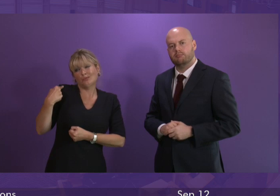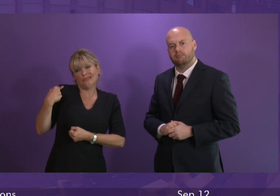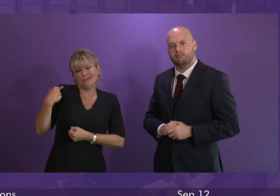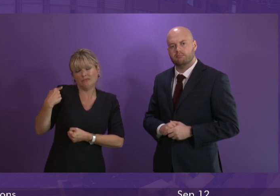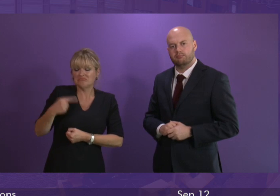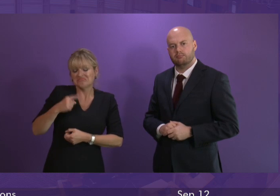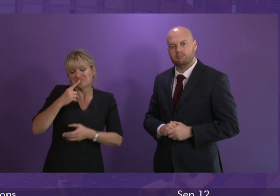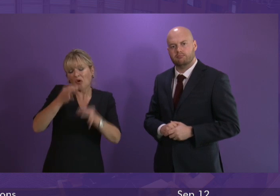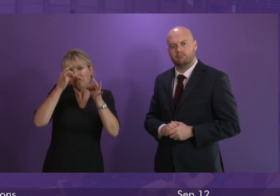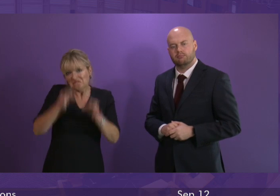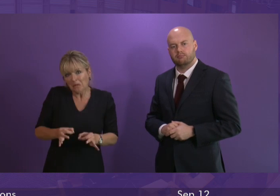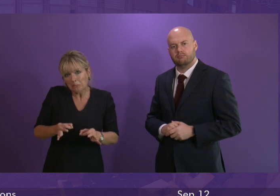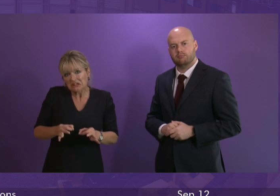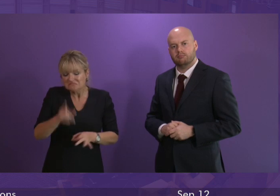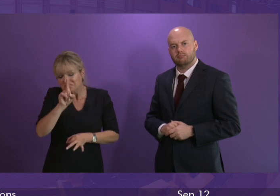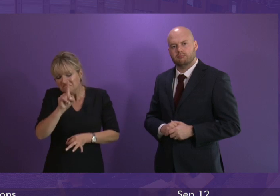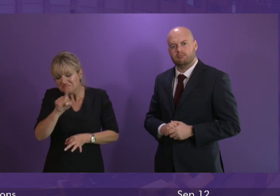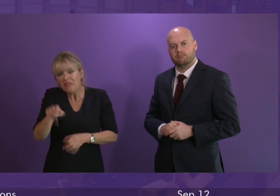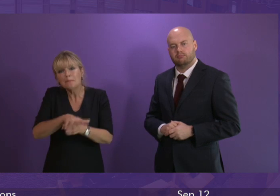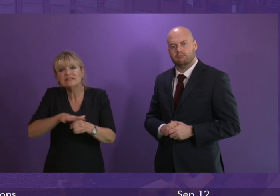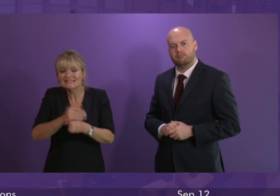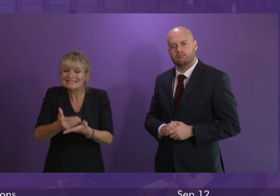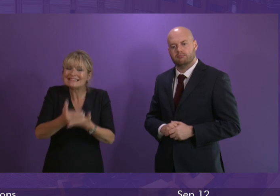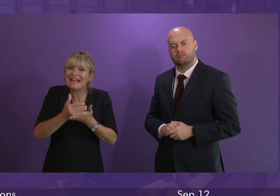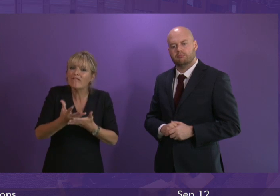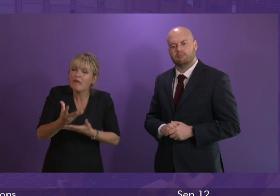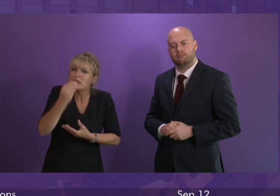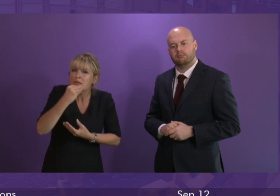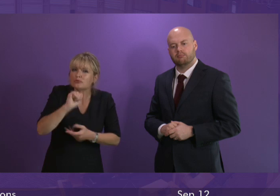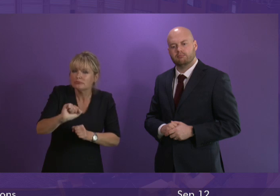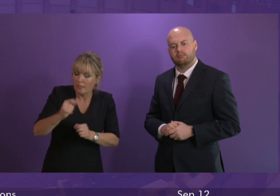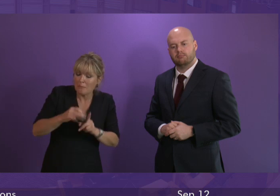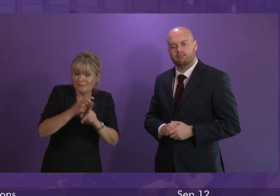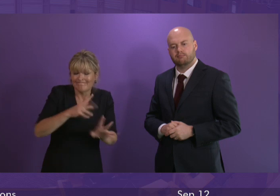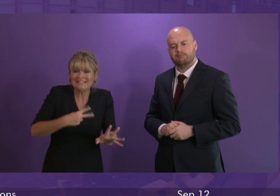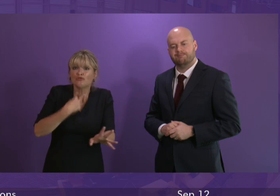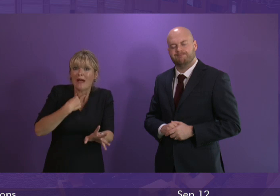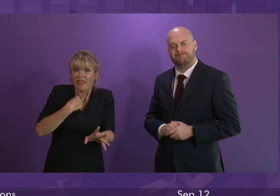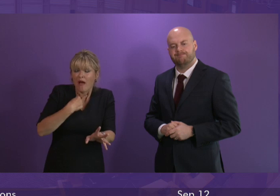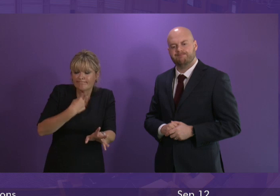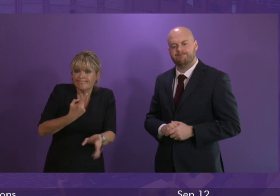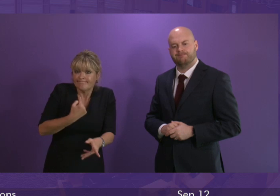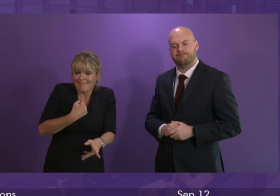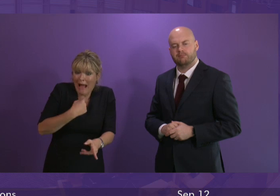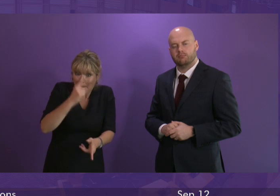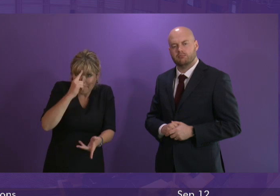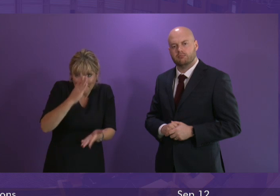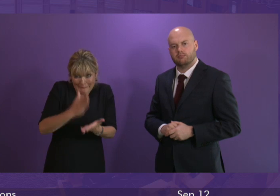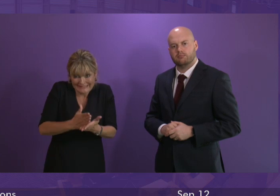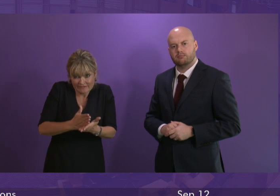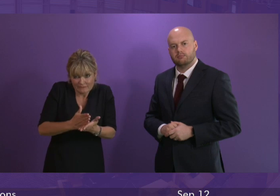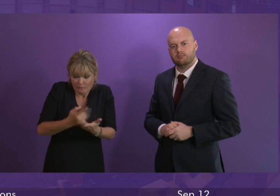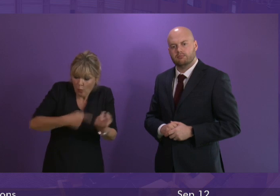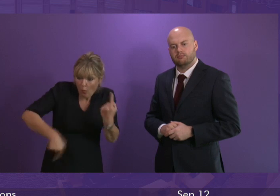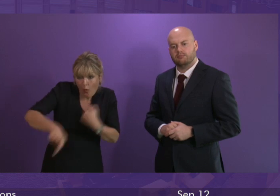current position on the safe consumption room proposal I deeply regret that I do believe that we all have a duty